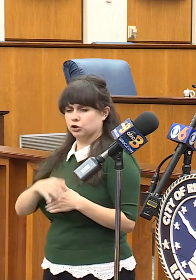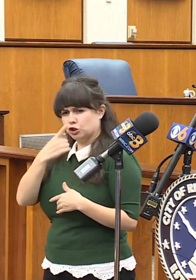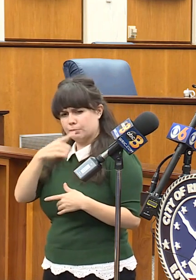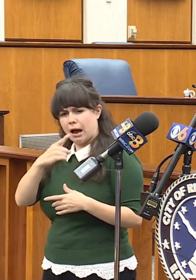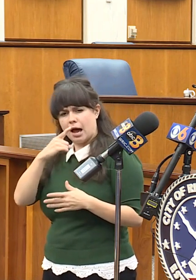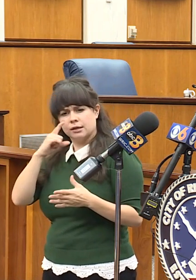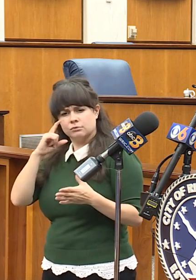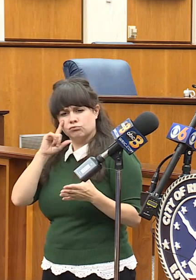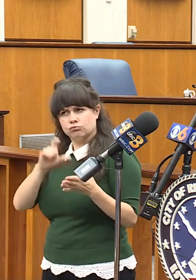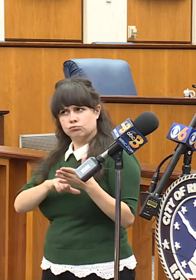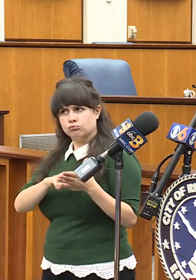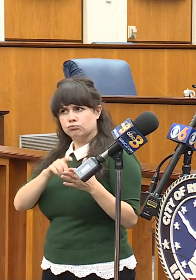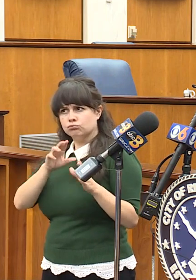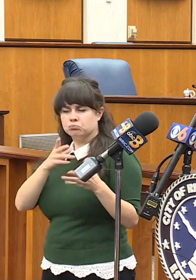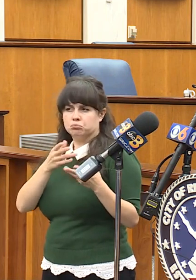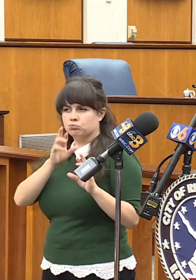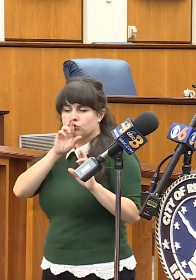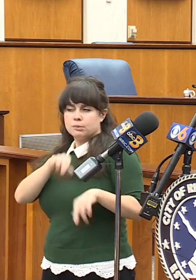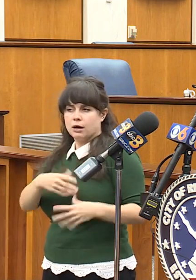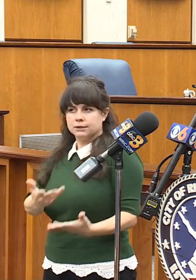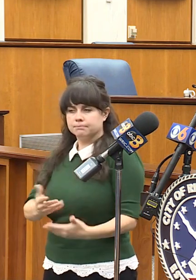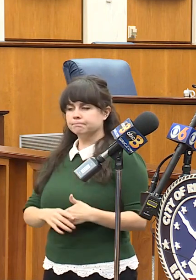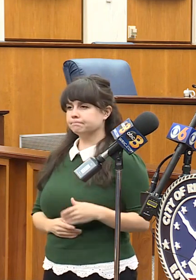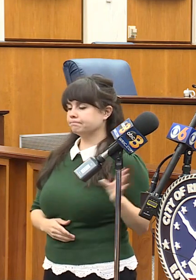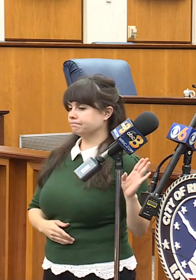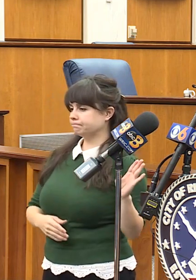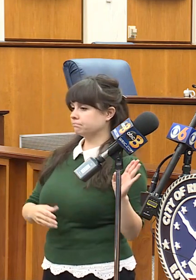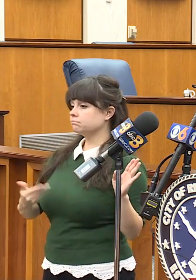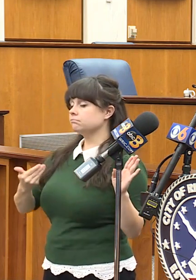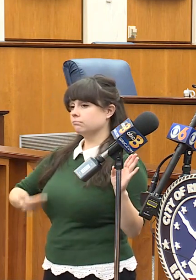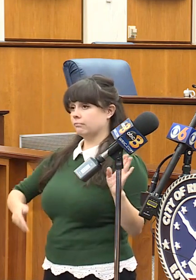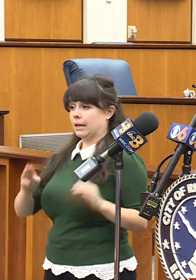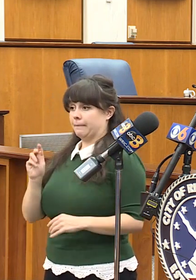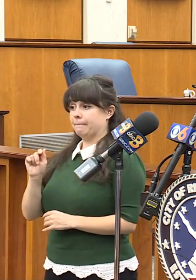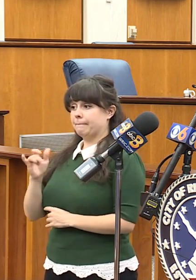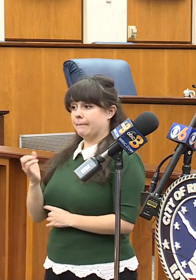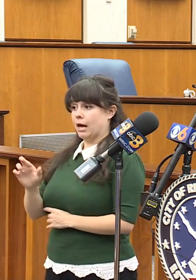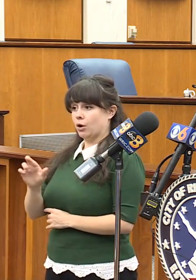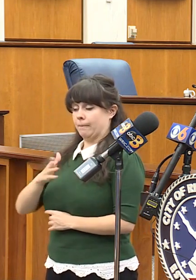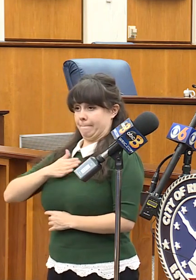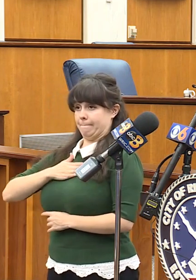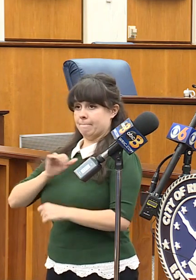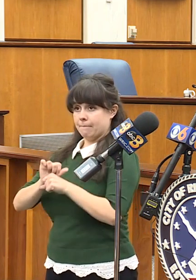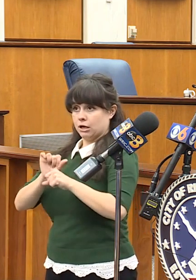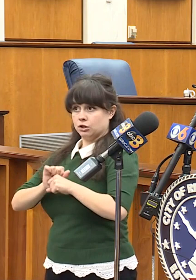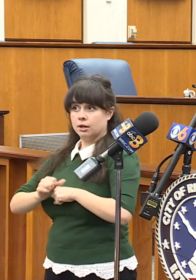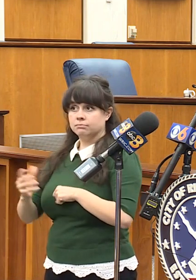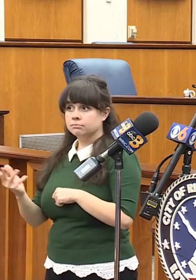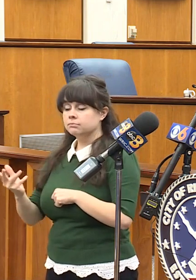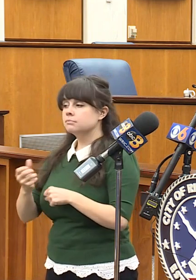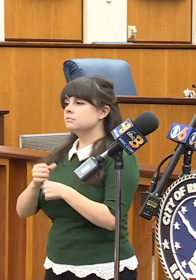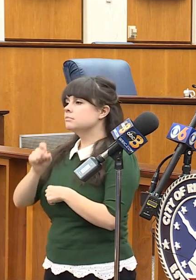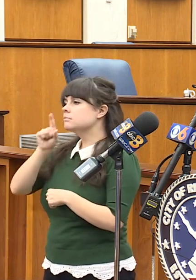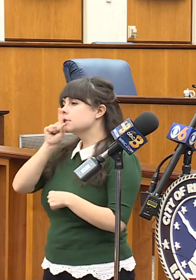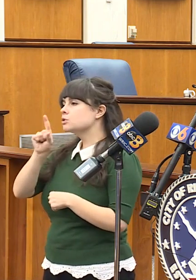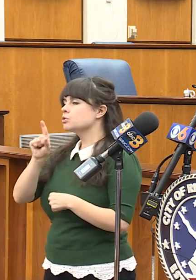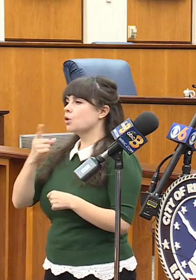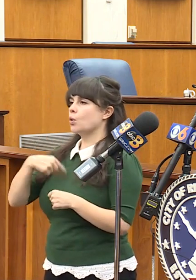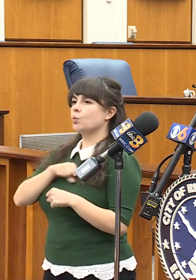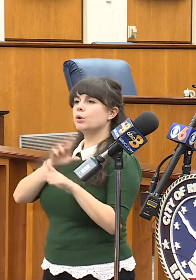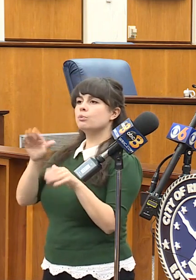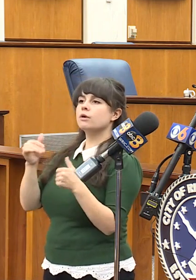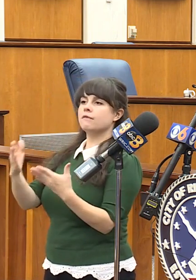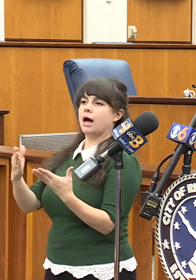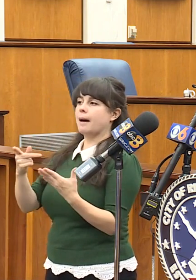Um, yeah, as the mayor of the city, it's my job to, um, to ensure that we, uh, provide